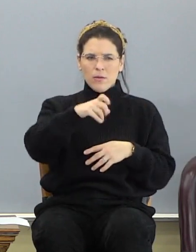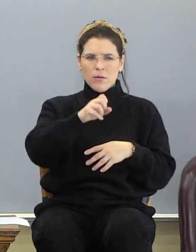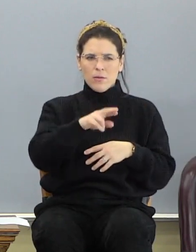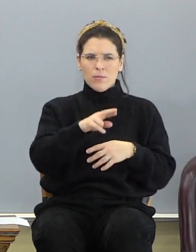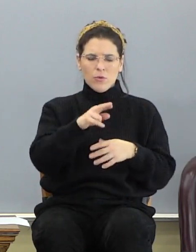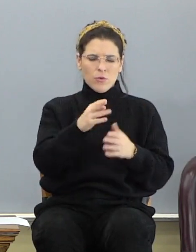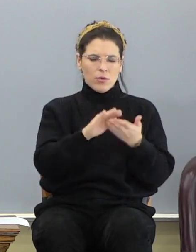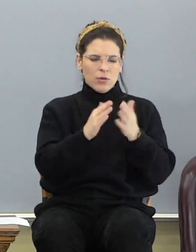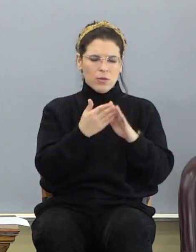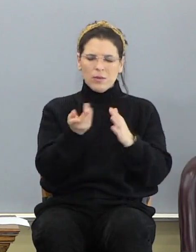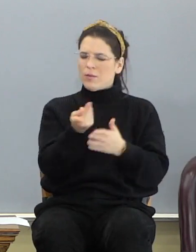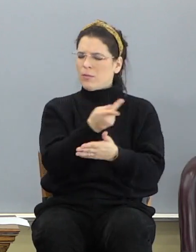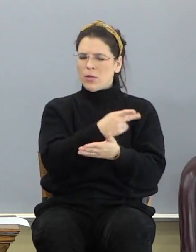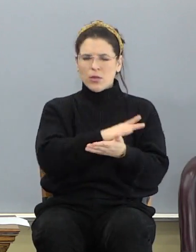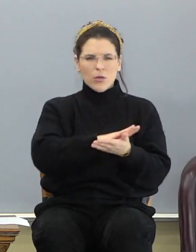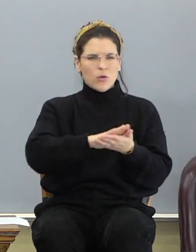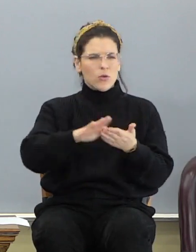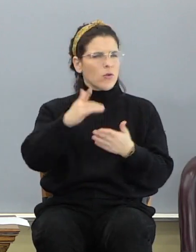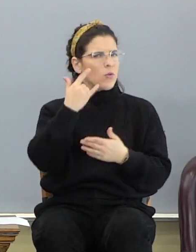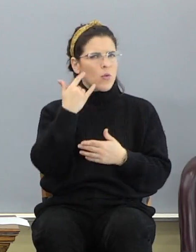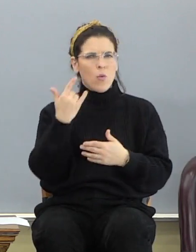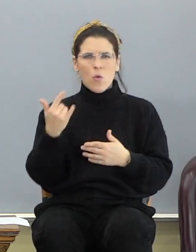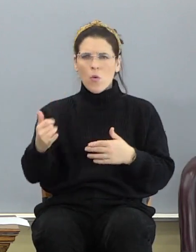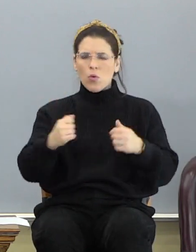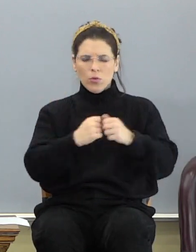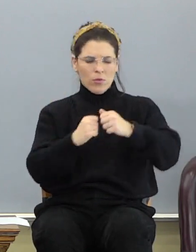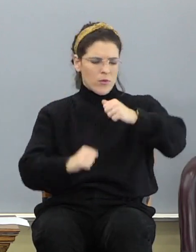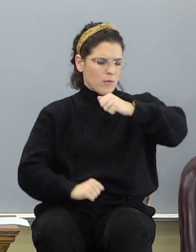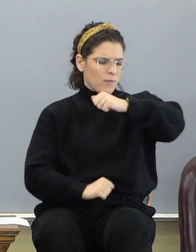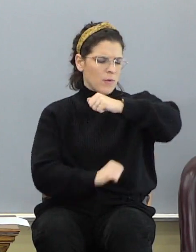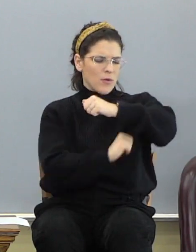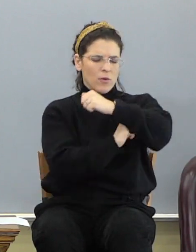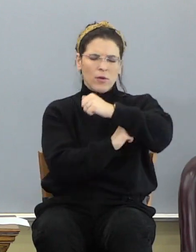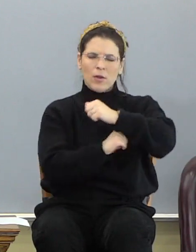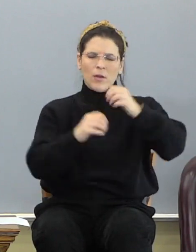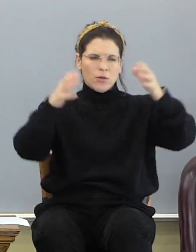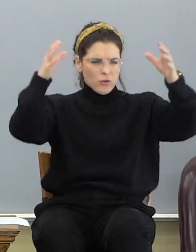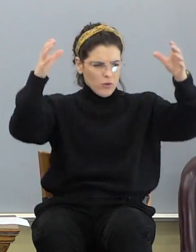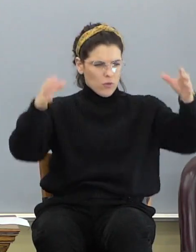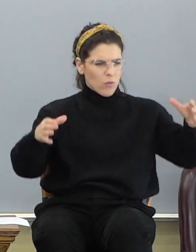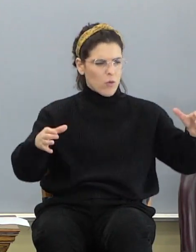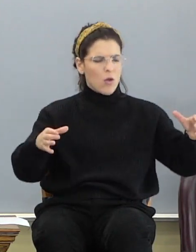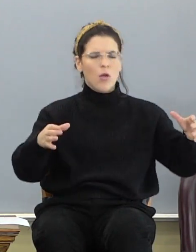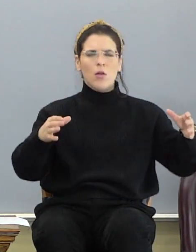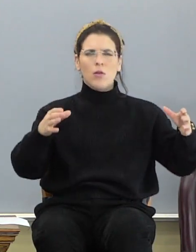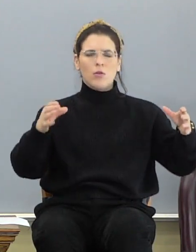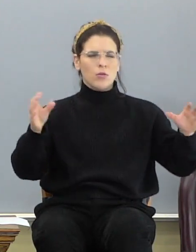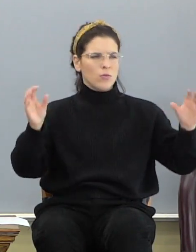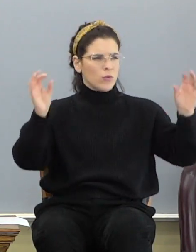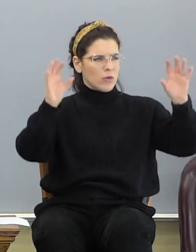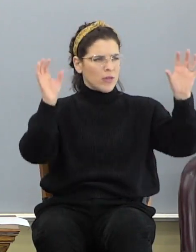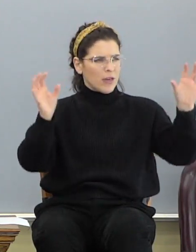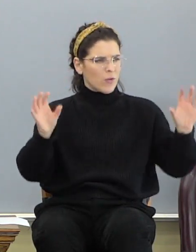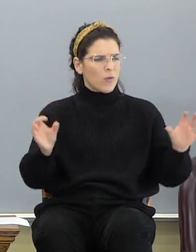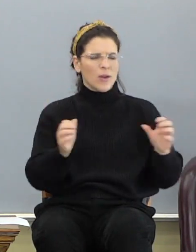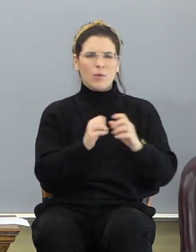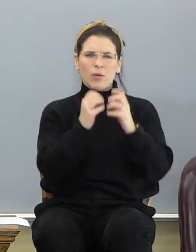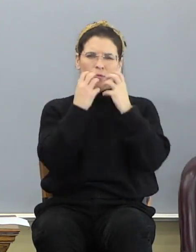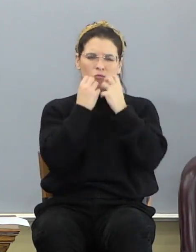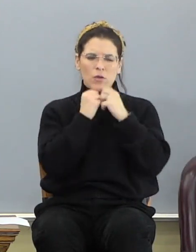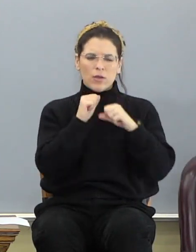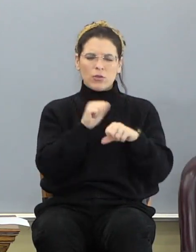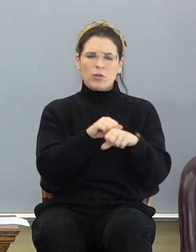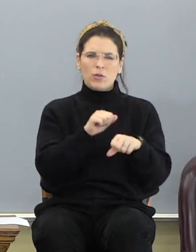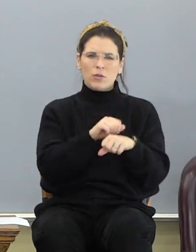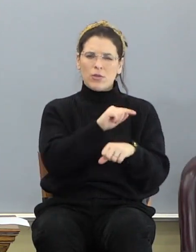gold. The foundations of the wall of the city were garnished with the manner of precious stones. The